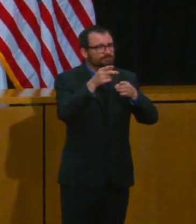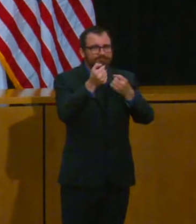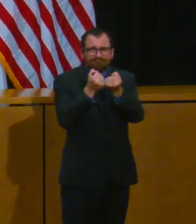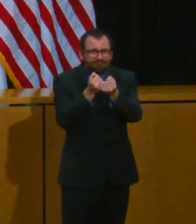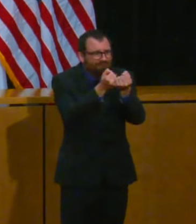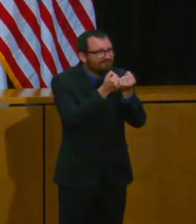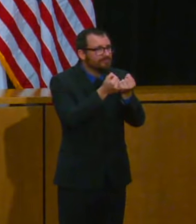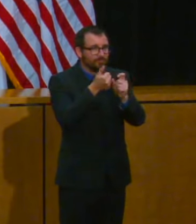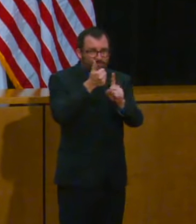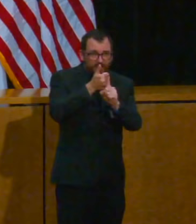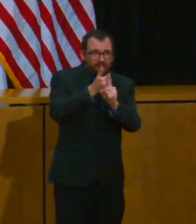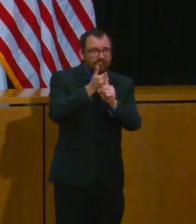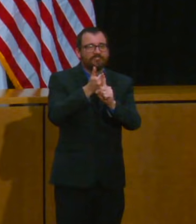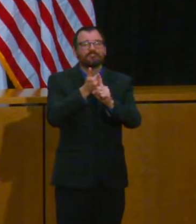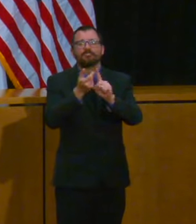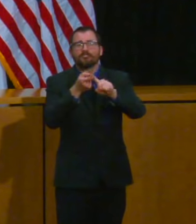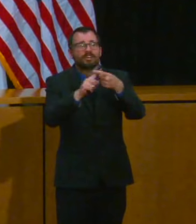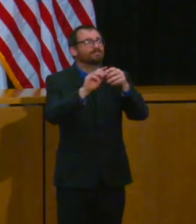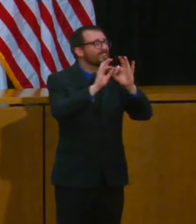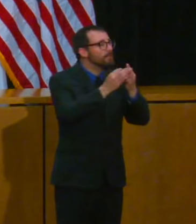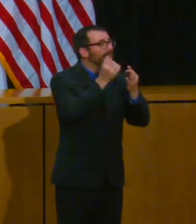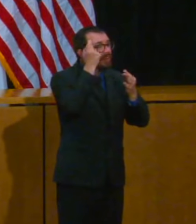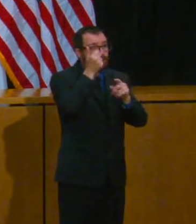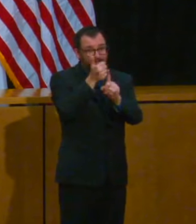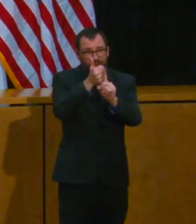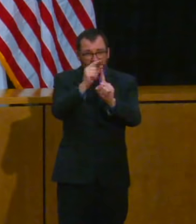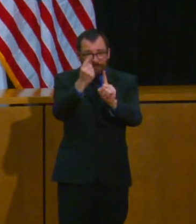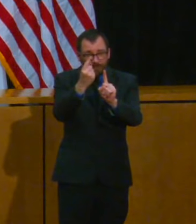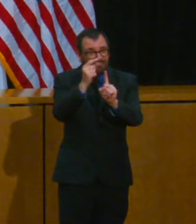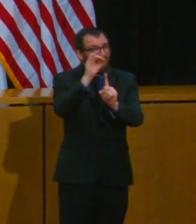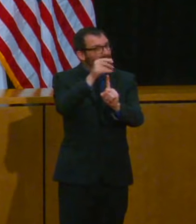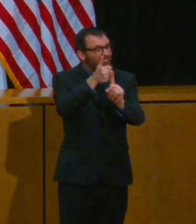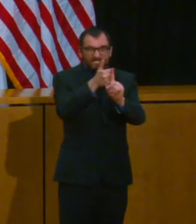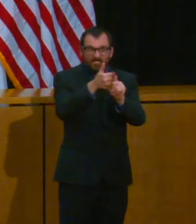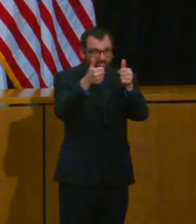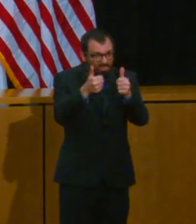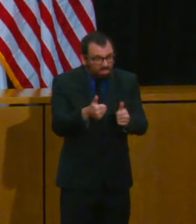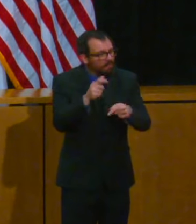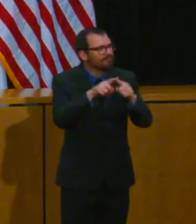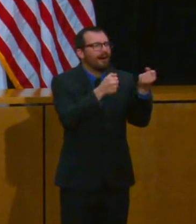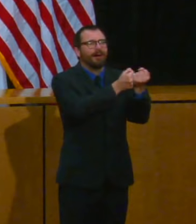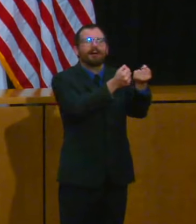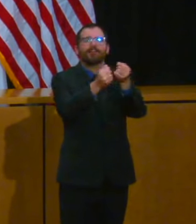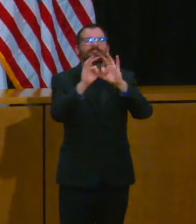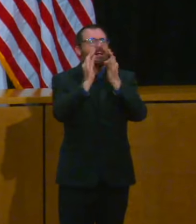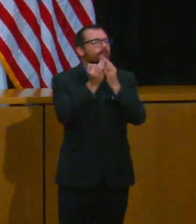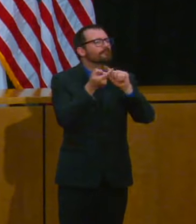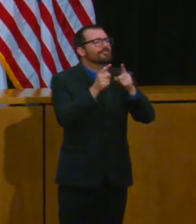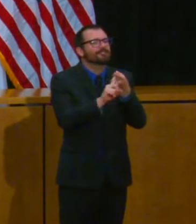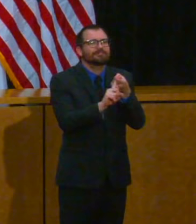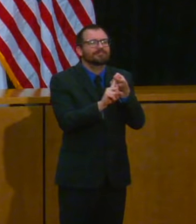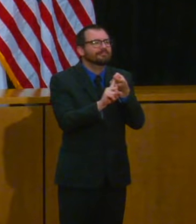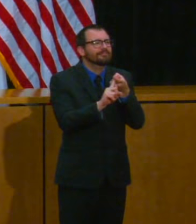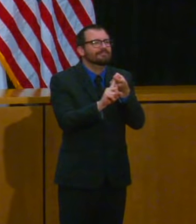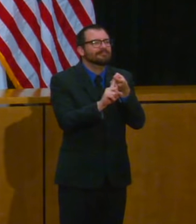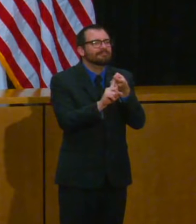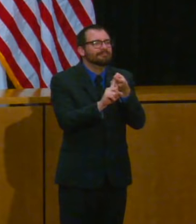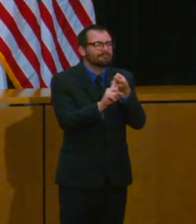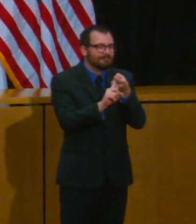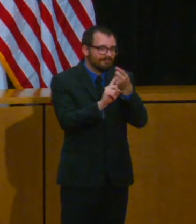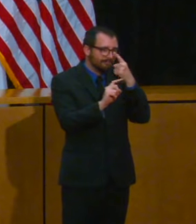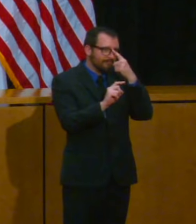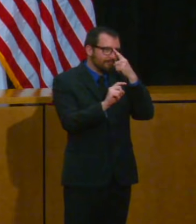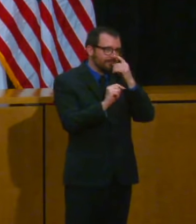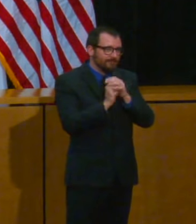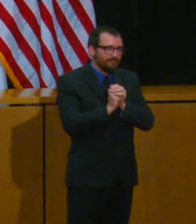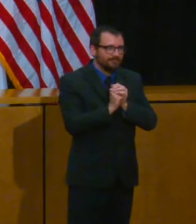and no offense to my friends in the media but take breaks from watching reading or listening to news stories